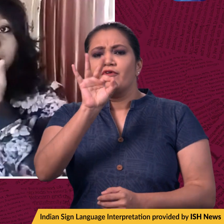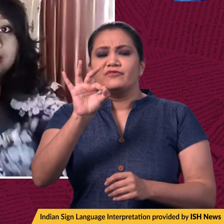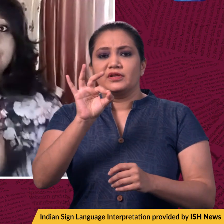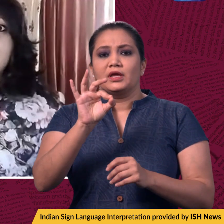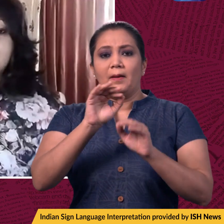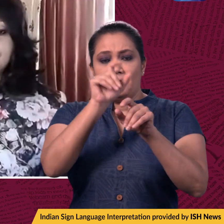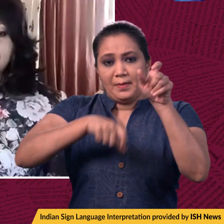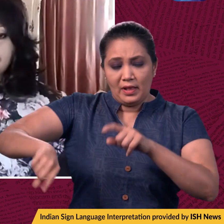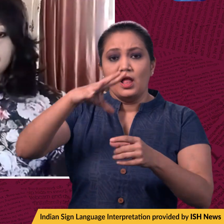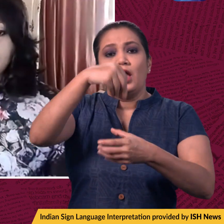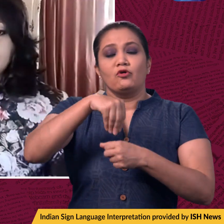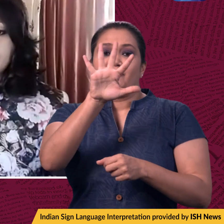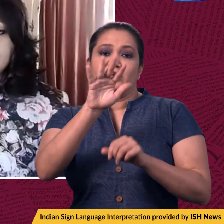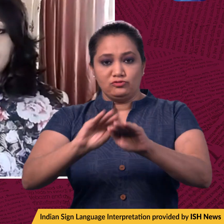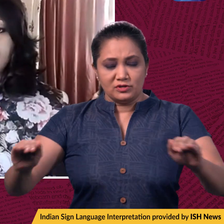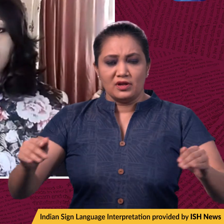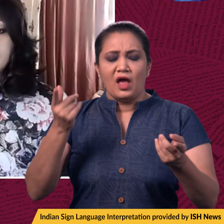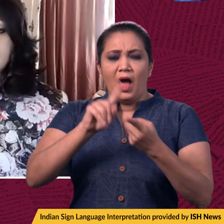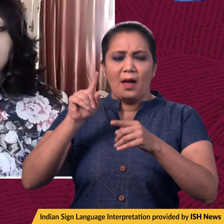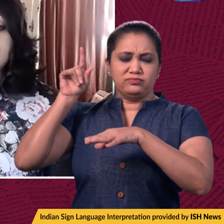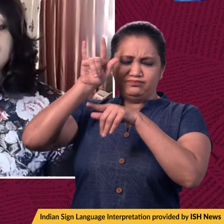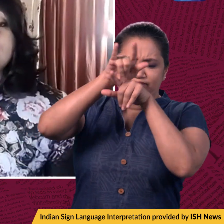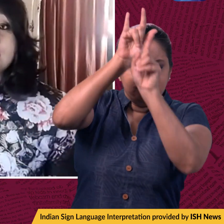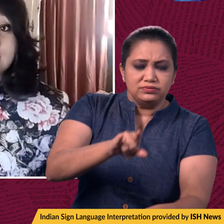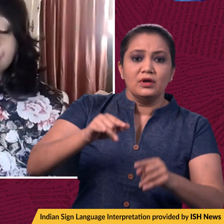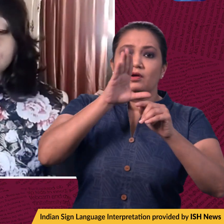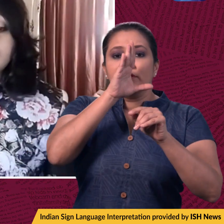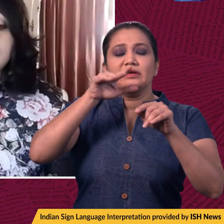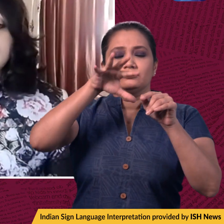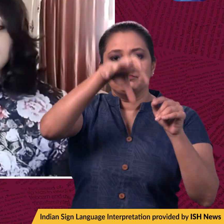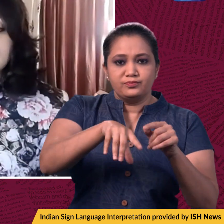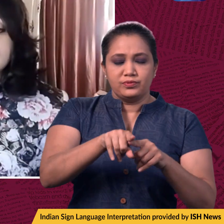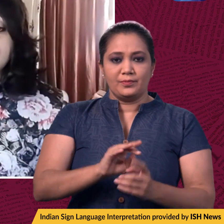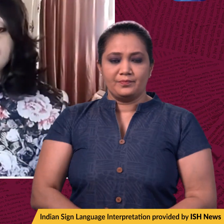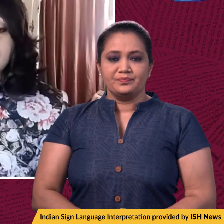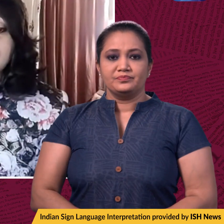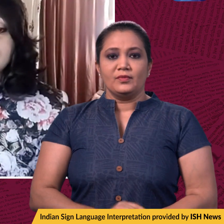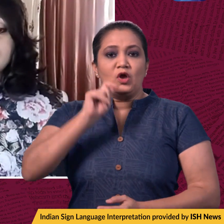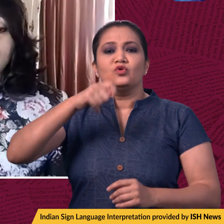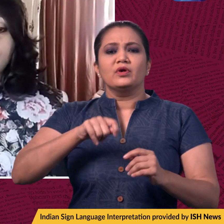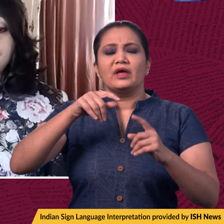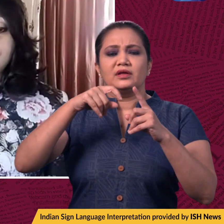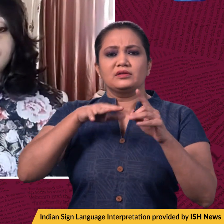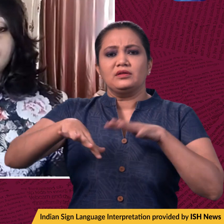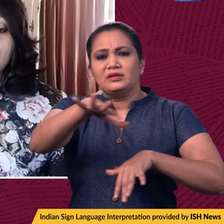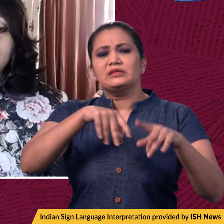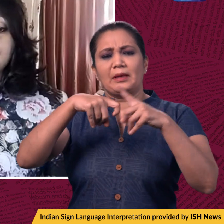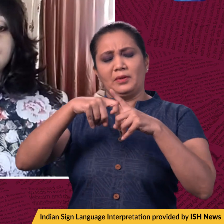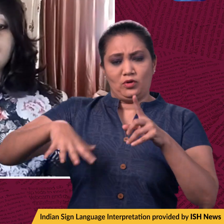including five children, were killed today in a rocket attack on a train station in the eastern Ukrainian city of Kramatorsk,